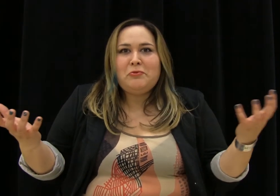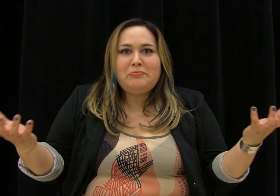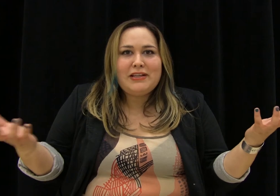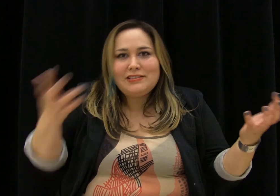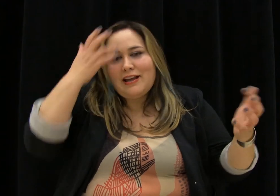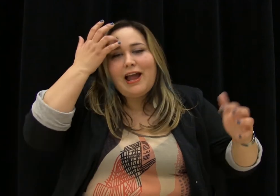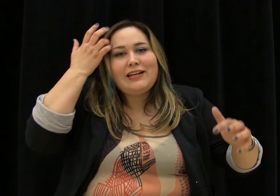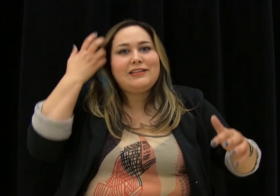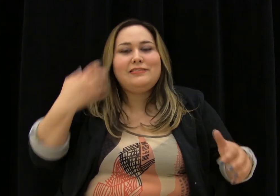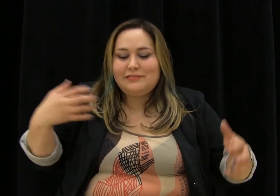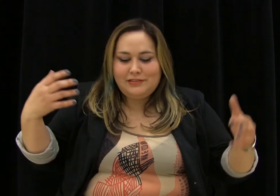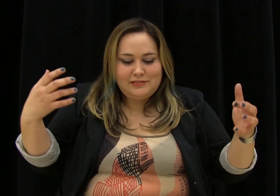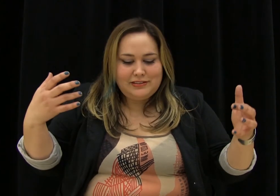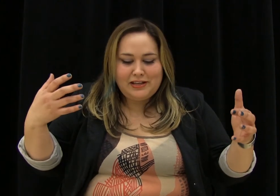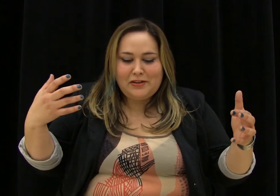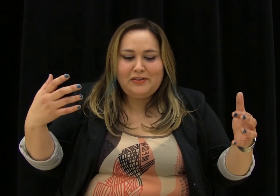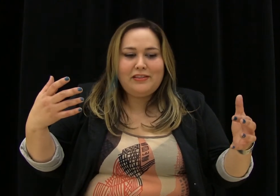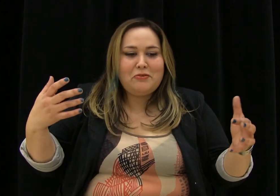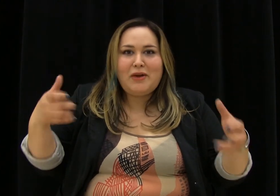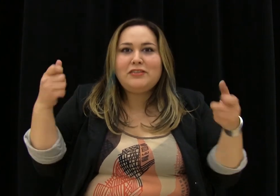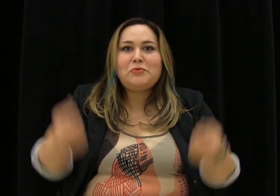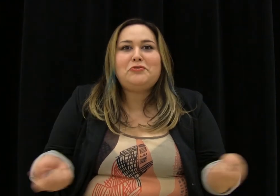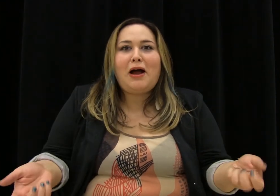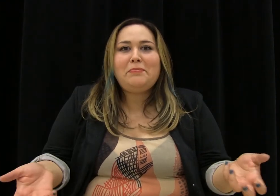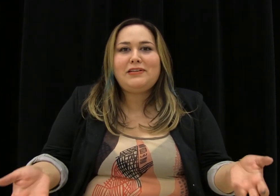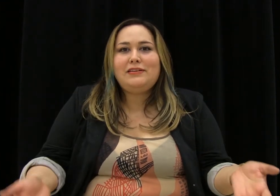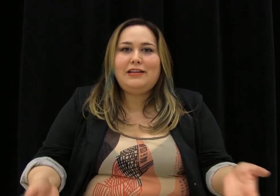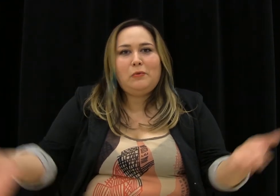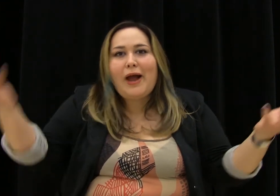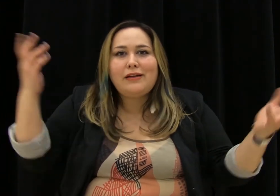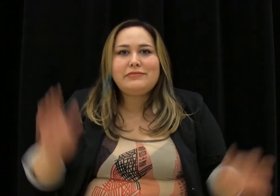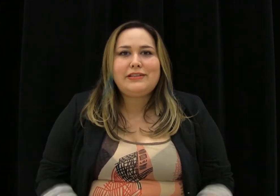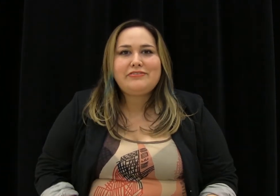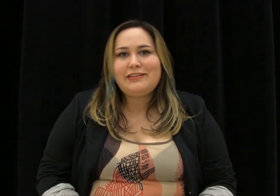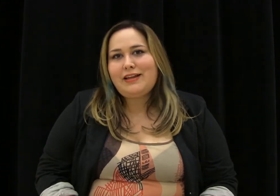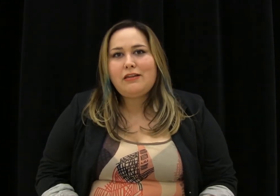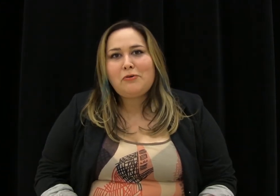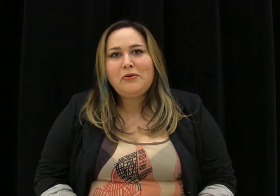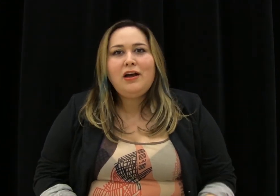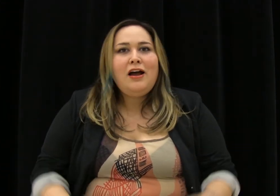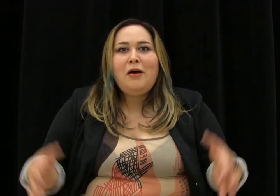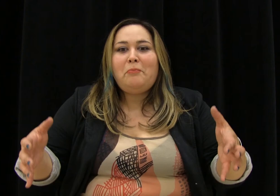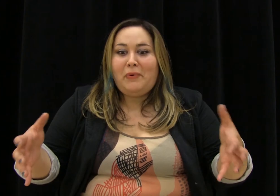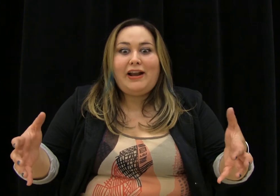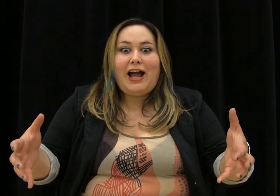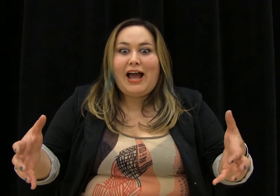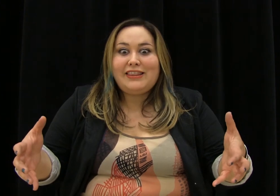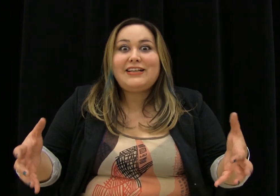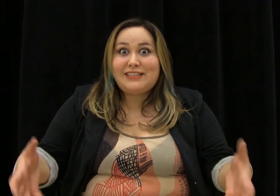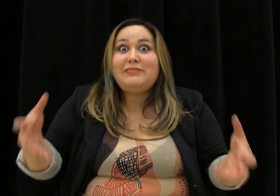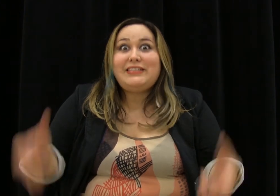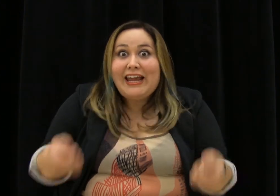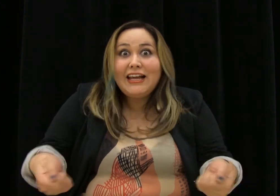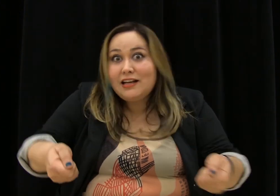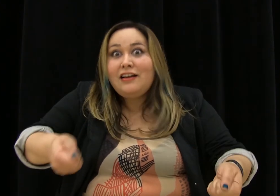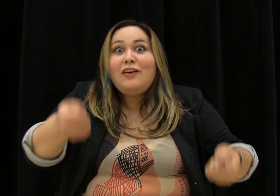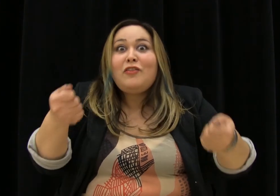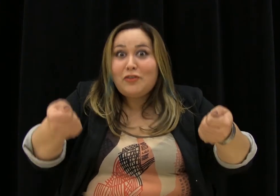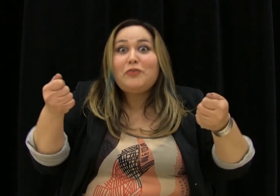movement and the reins were dropped and the wagon was left on the side of the road. But I think it's time to take those